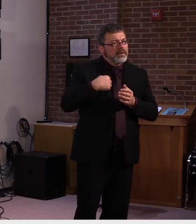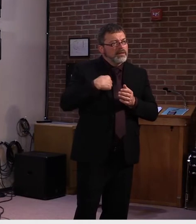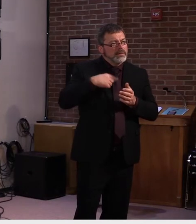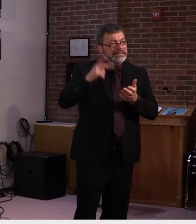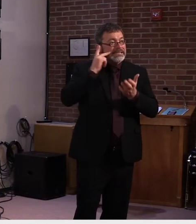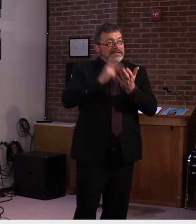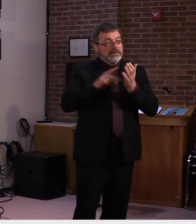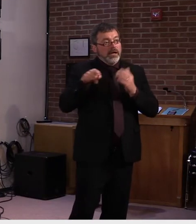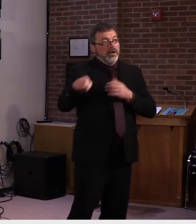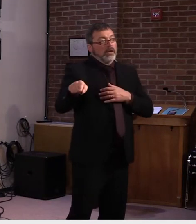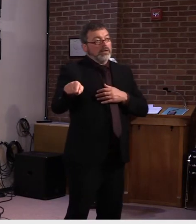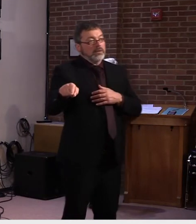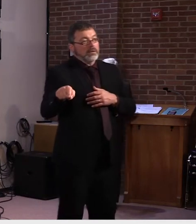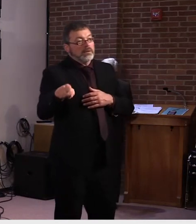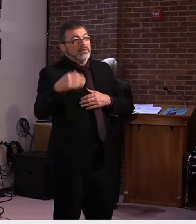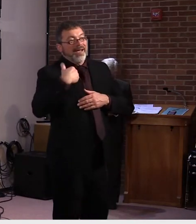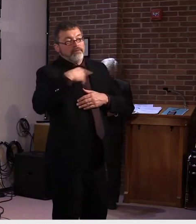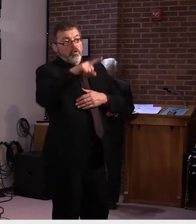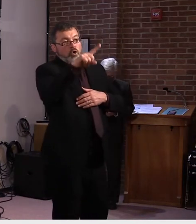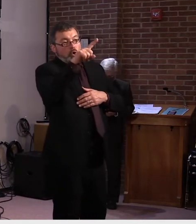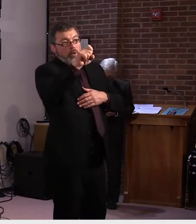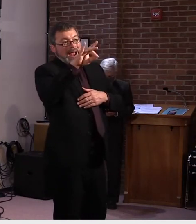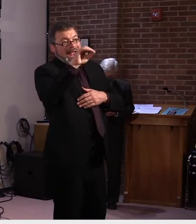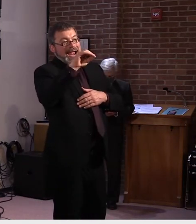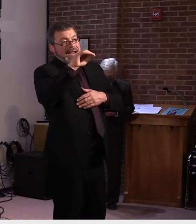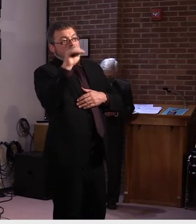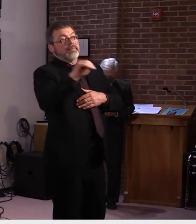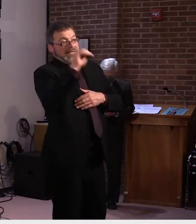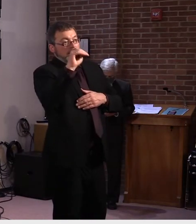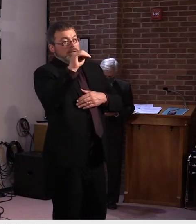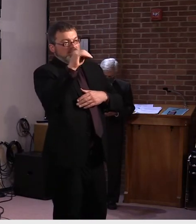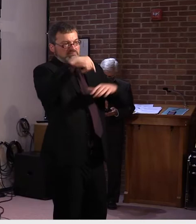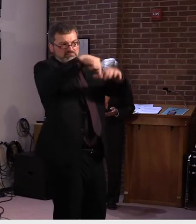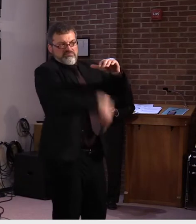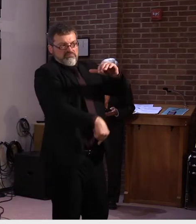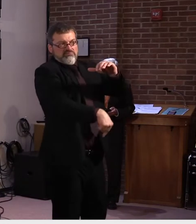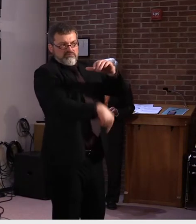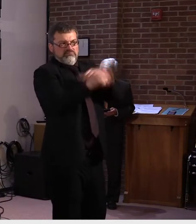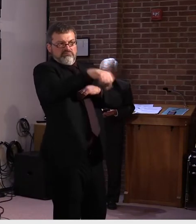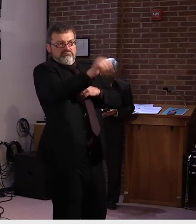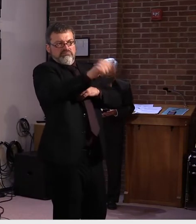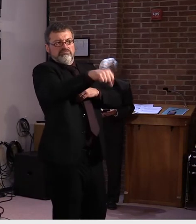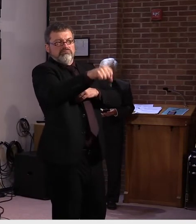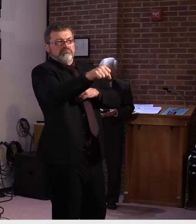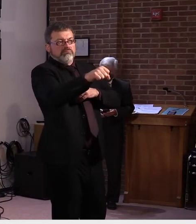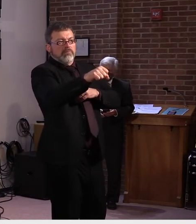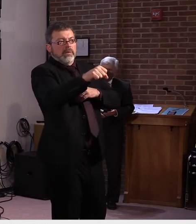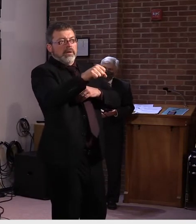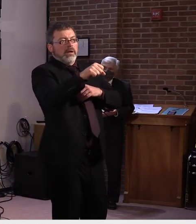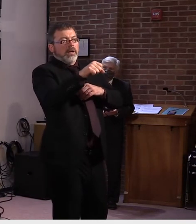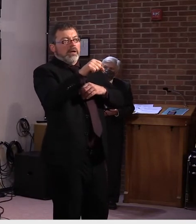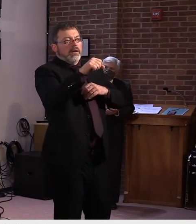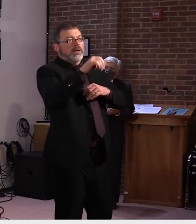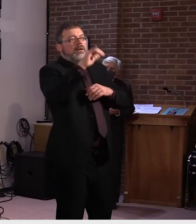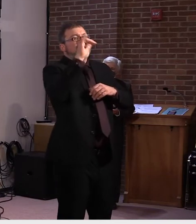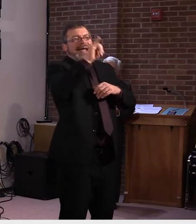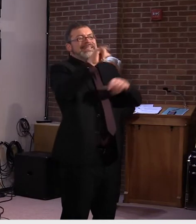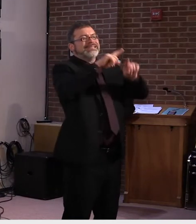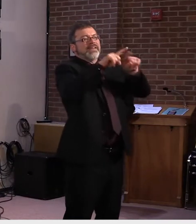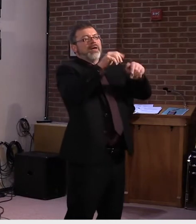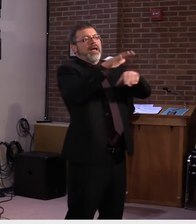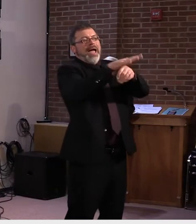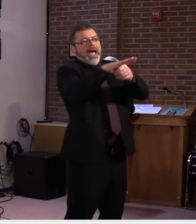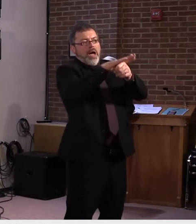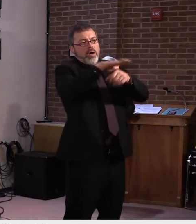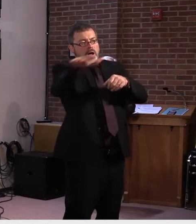shortfall is in the general fund, and I believe we mentioned $60 million in the education fund. Yeah, that's what I was just going to point that